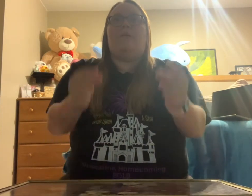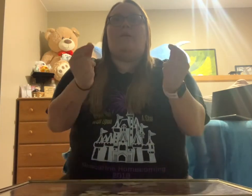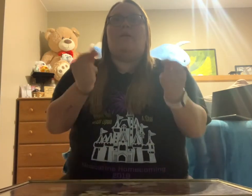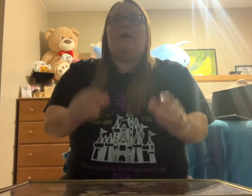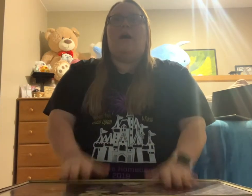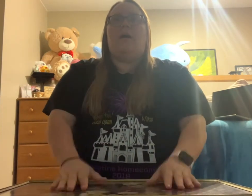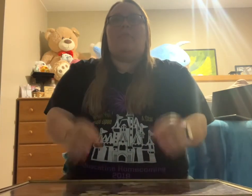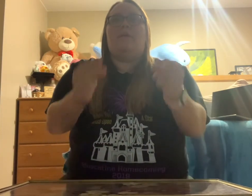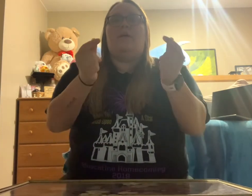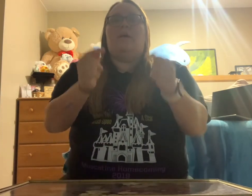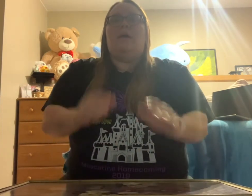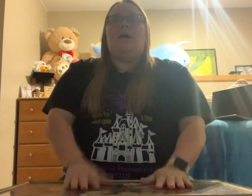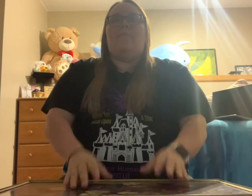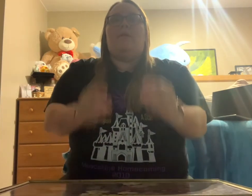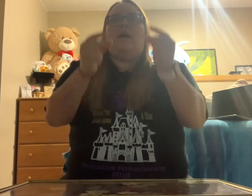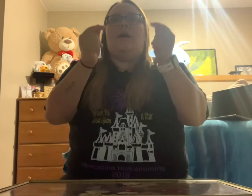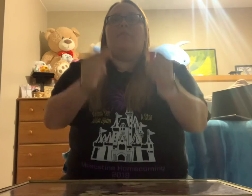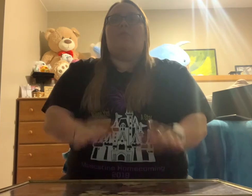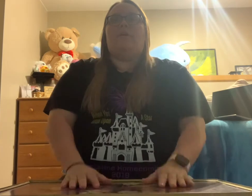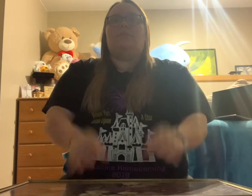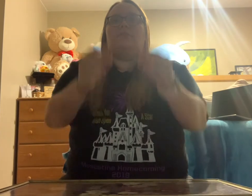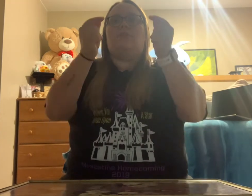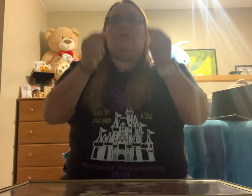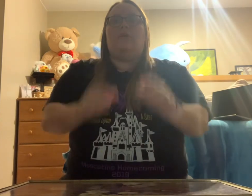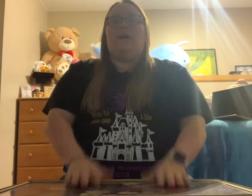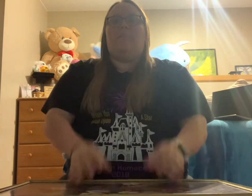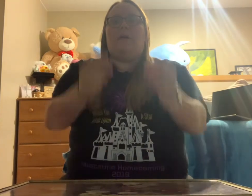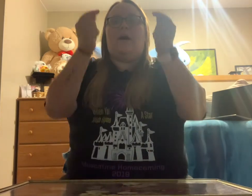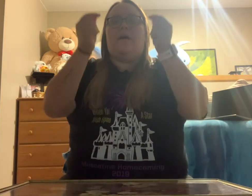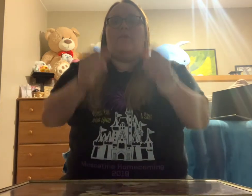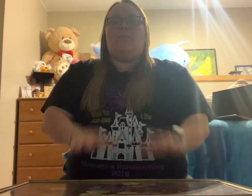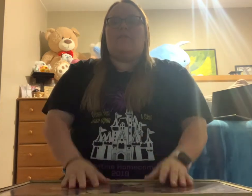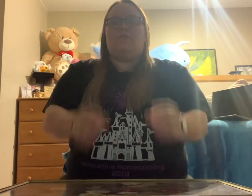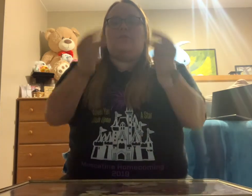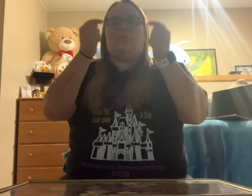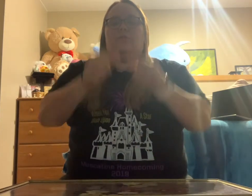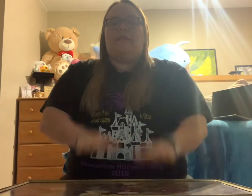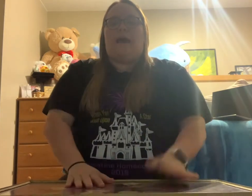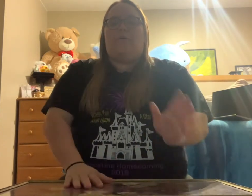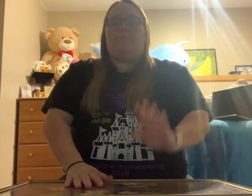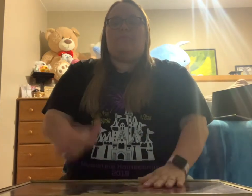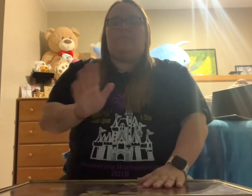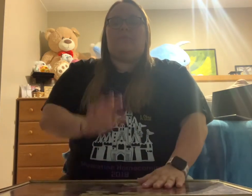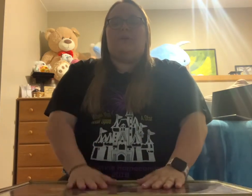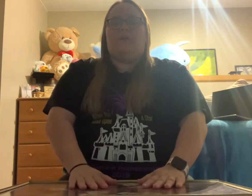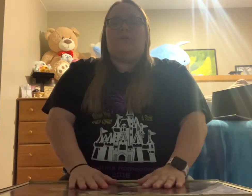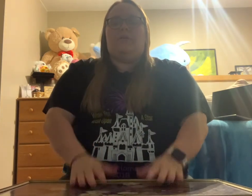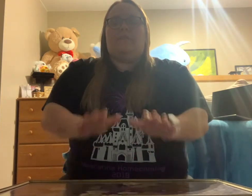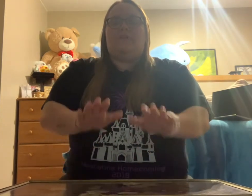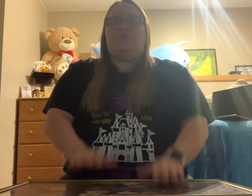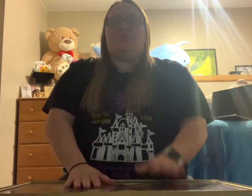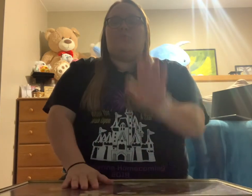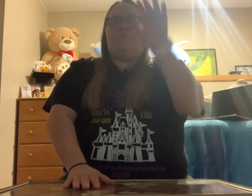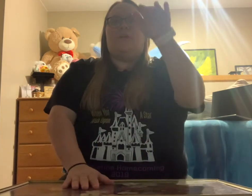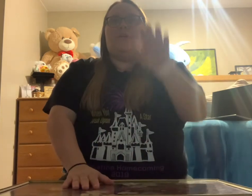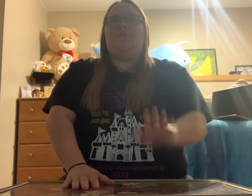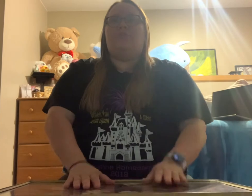up, up on the whistle, up on the whistle, now. Shoot, shoot,